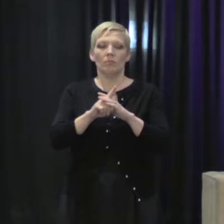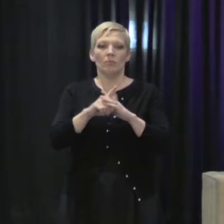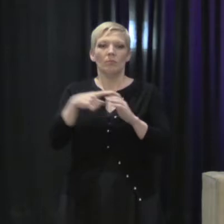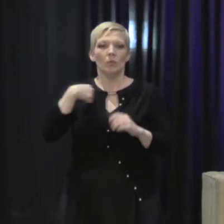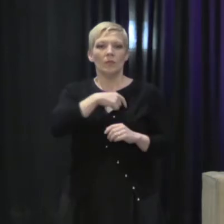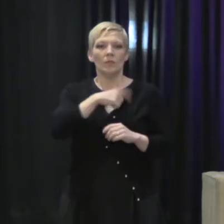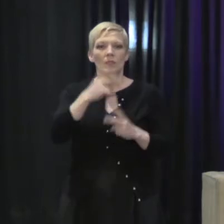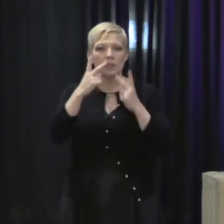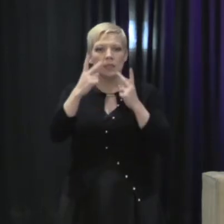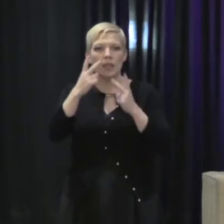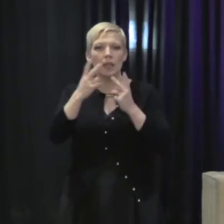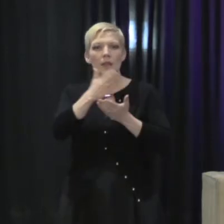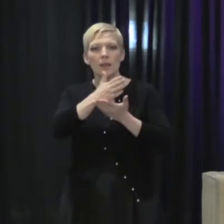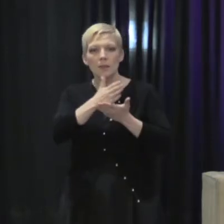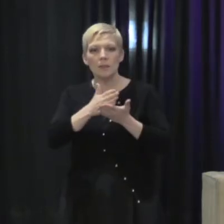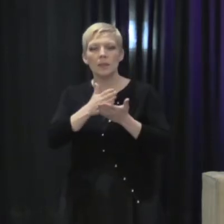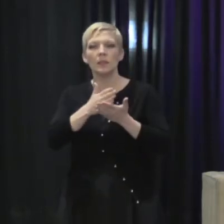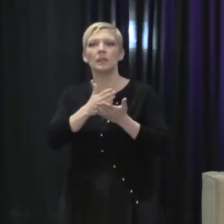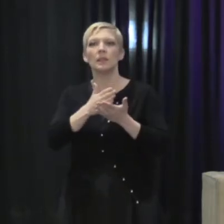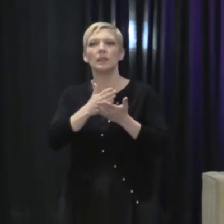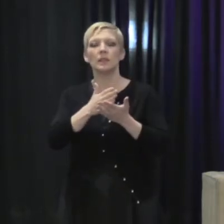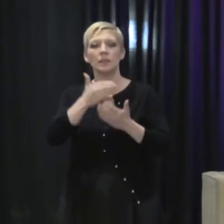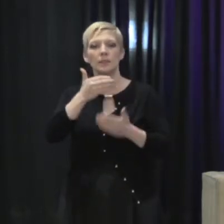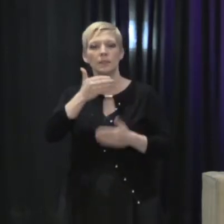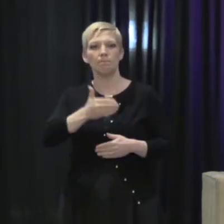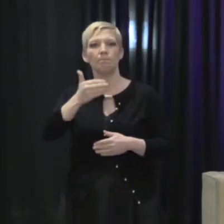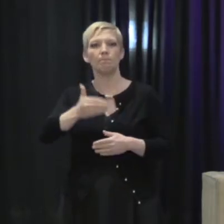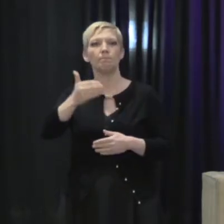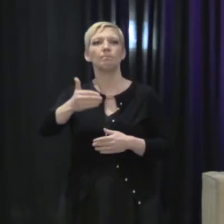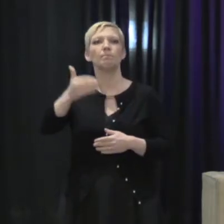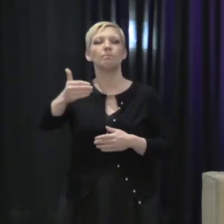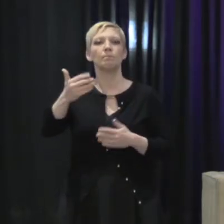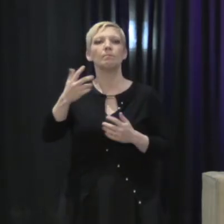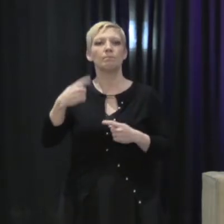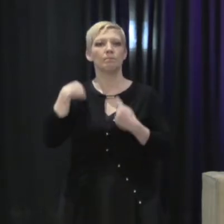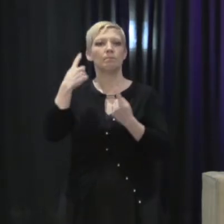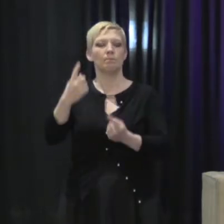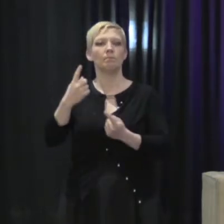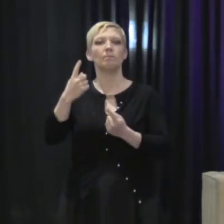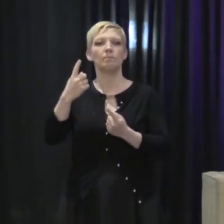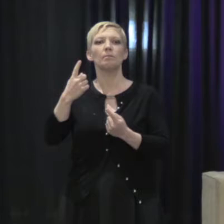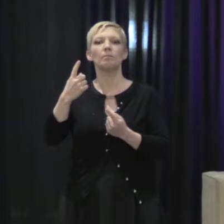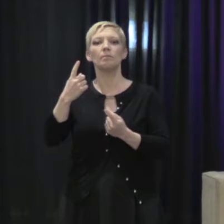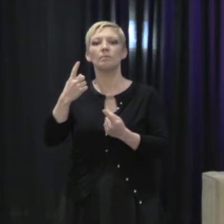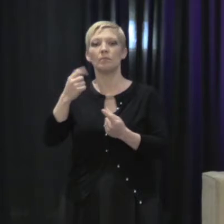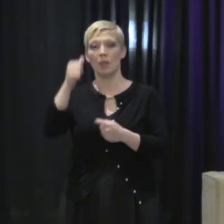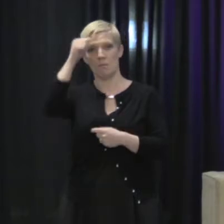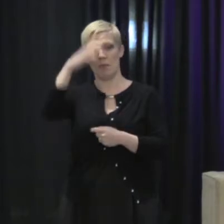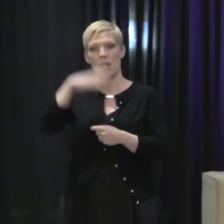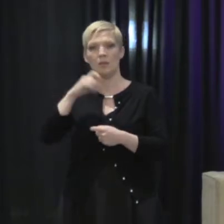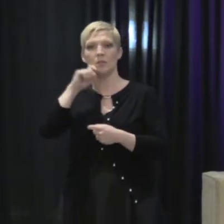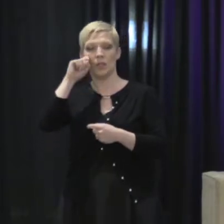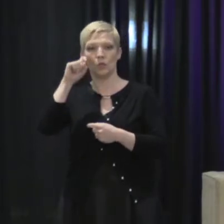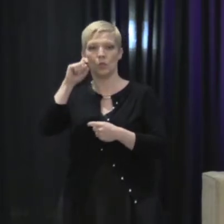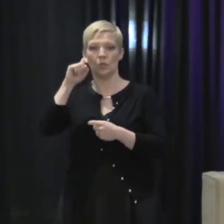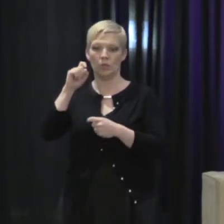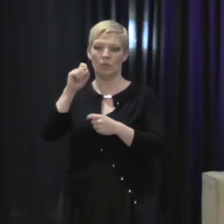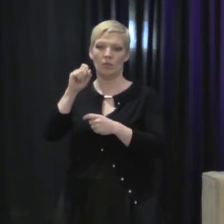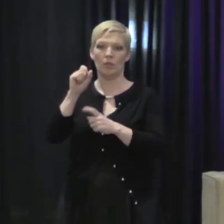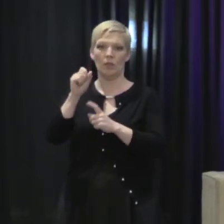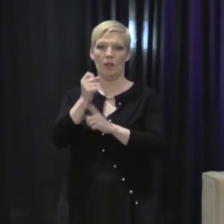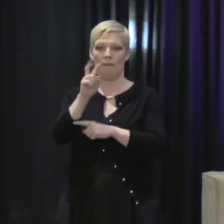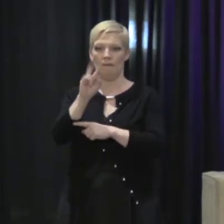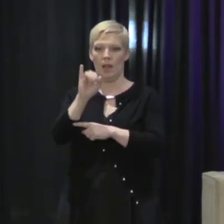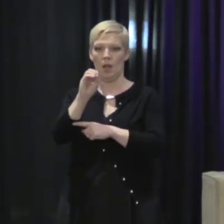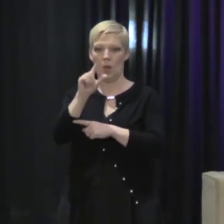pieces that have been featured about male sexual violence on men. We've